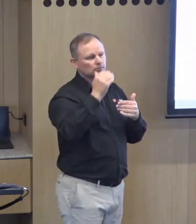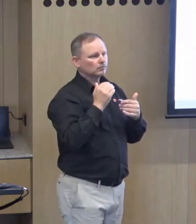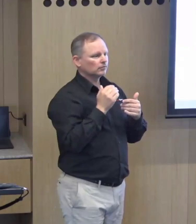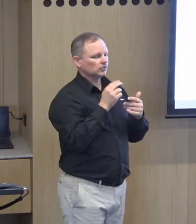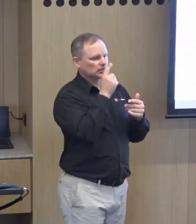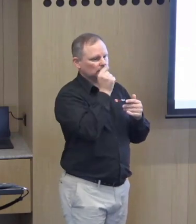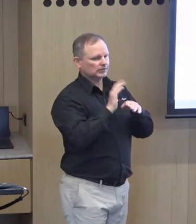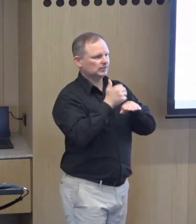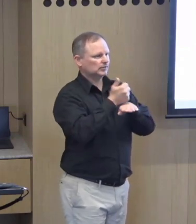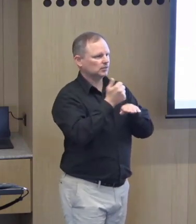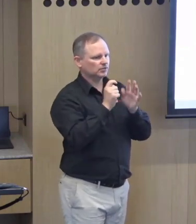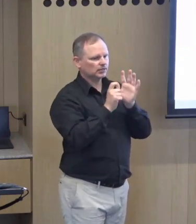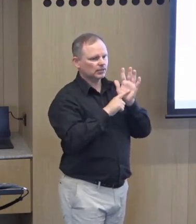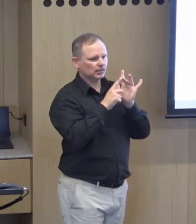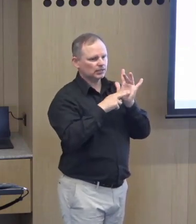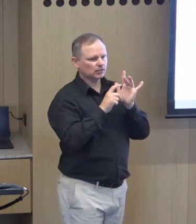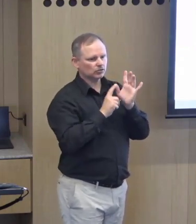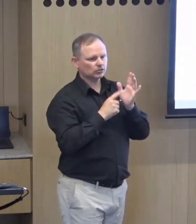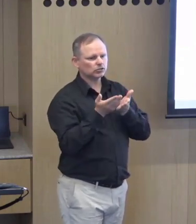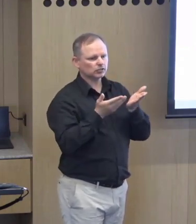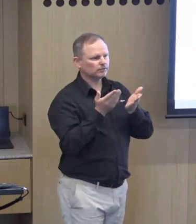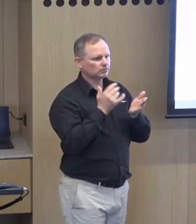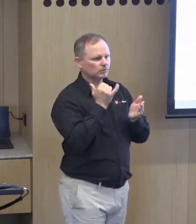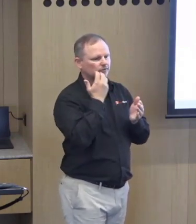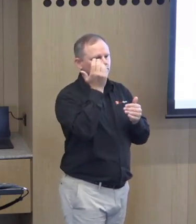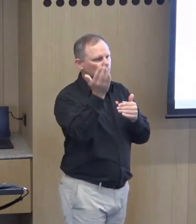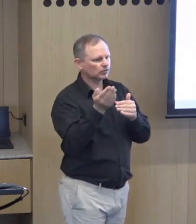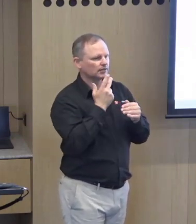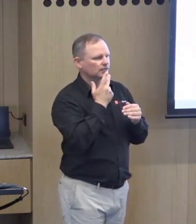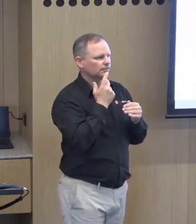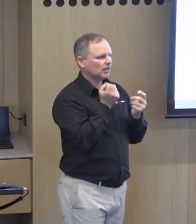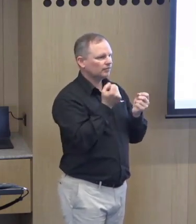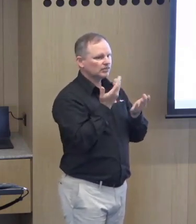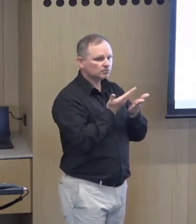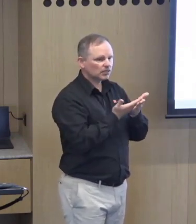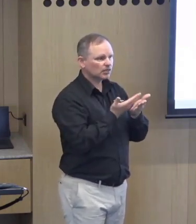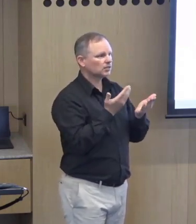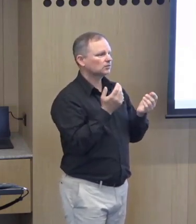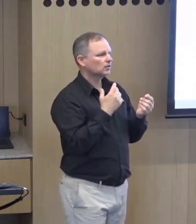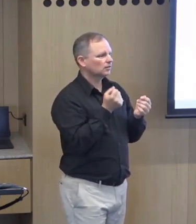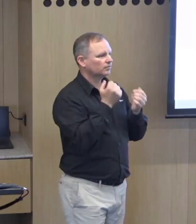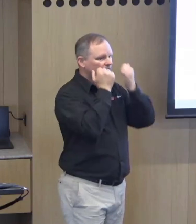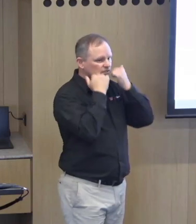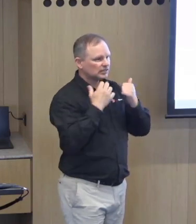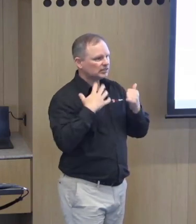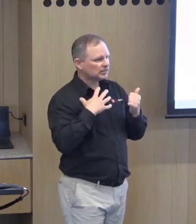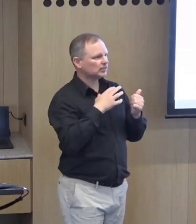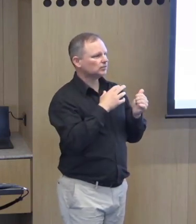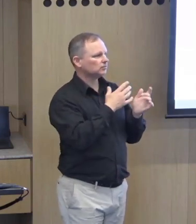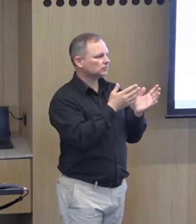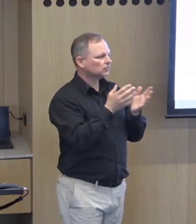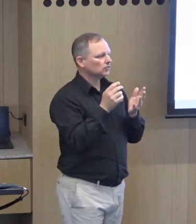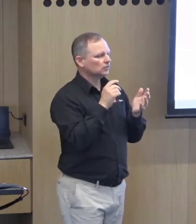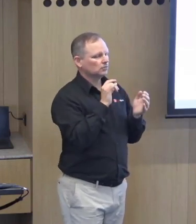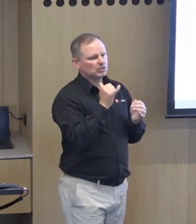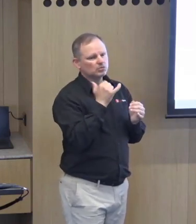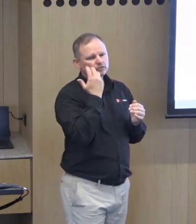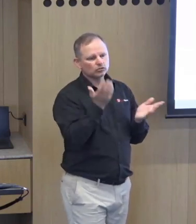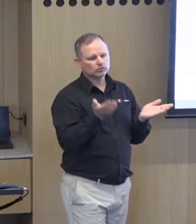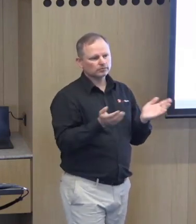the future there'll be a a clinic or a service that's provided it might be like a one-stop shop if there's a demand for that and there's evidence that suggests that